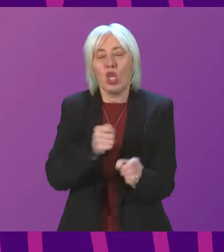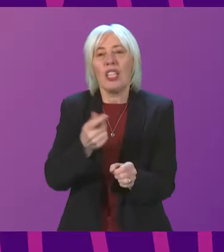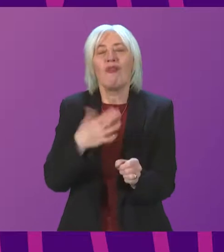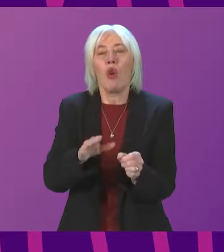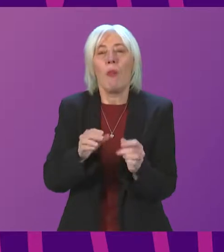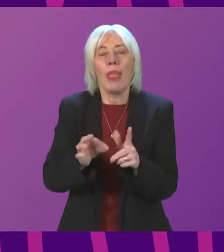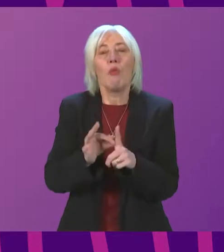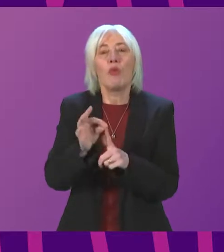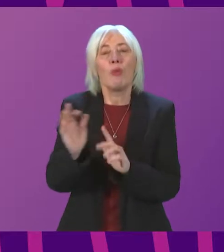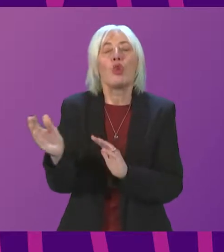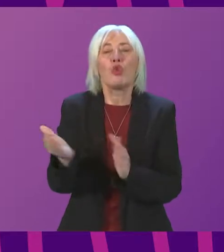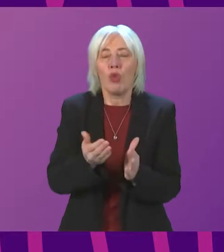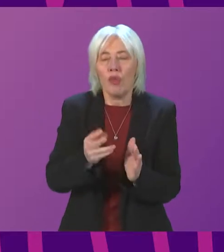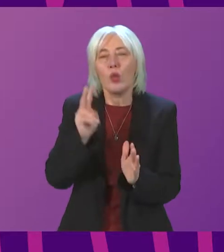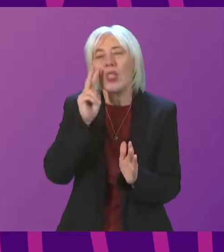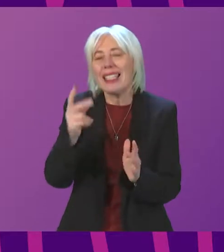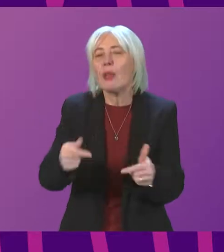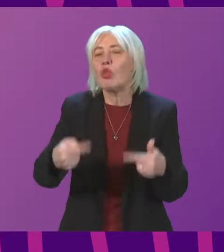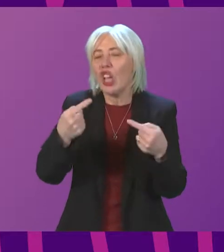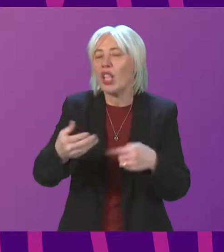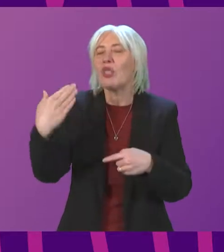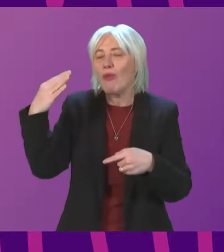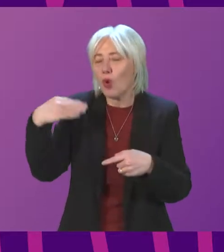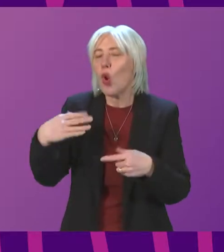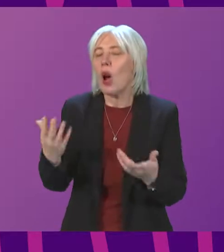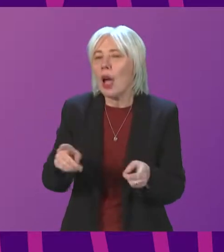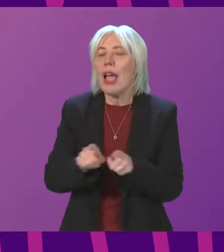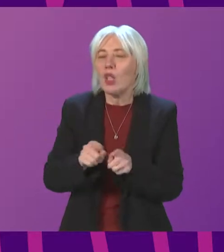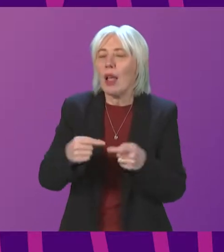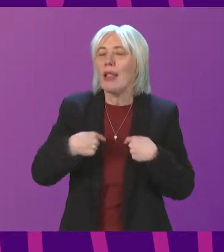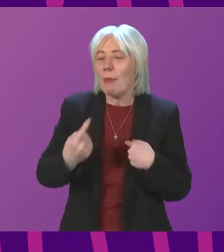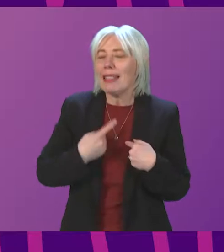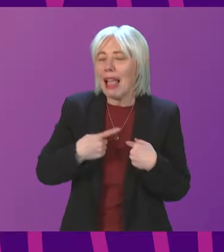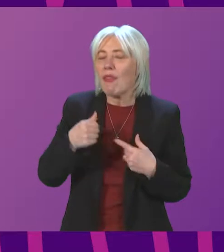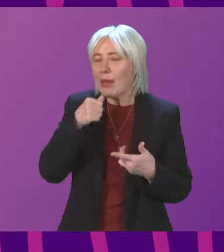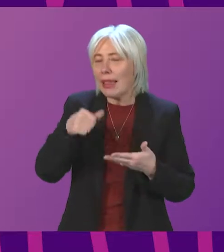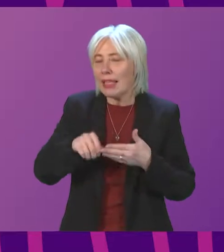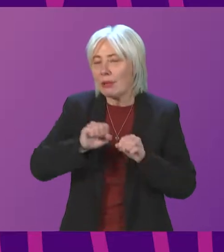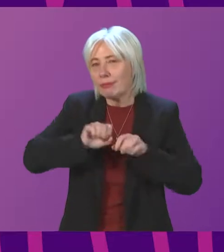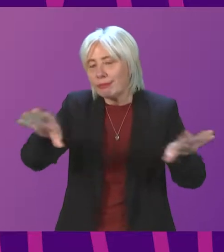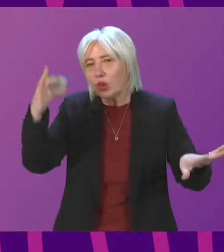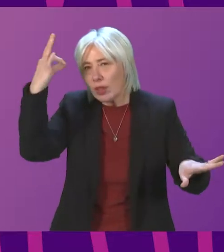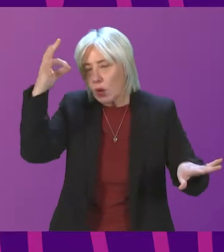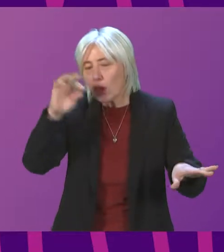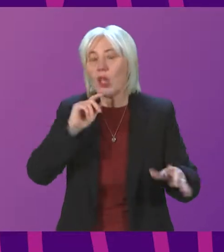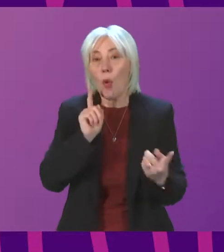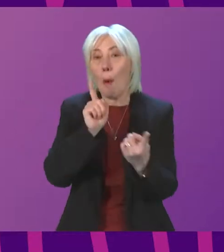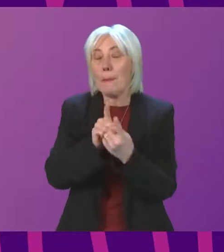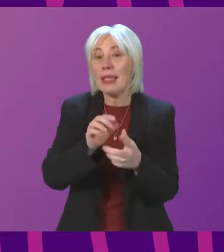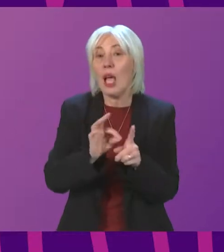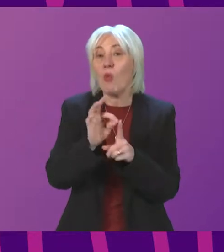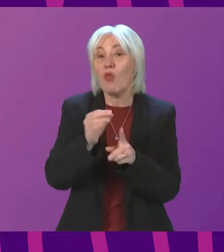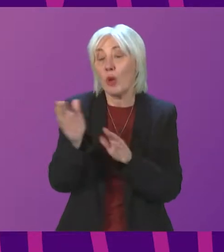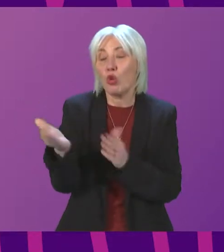in, in recognition of some of the challenges that we face and my own actions as Minister in writing to local authorities. In addition to that, I will be meeting with the Improvement Service